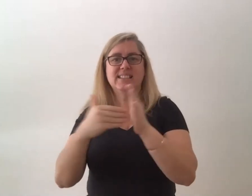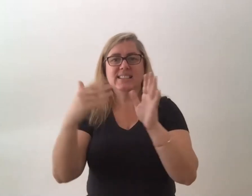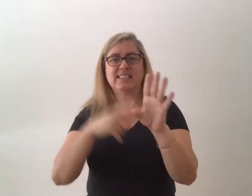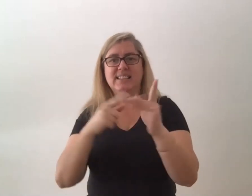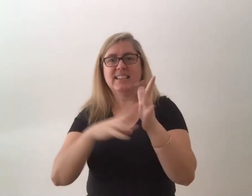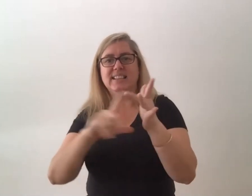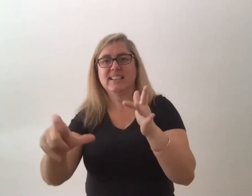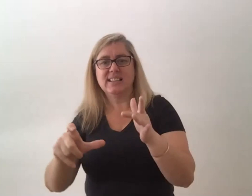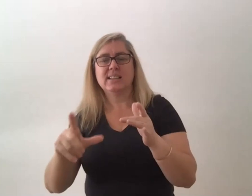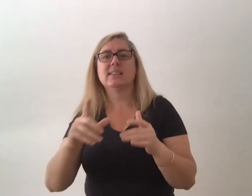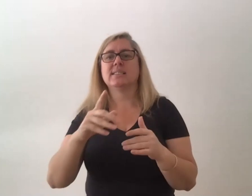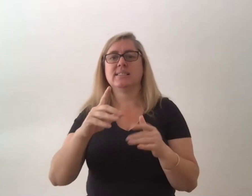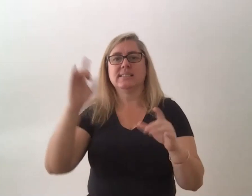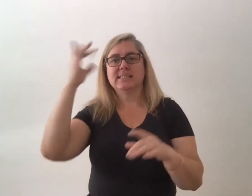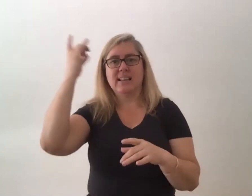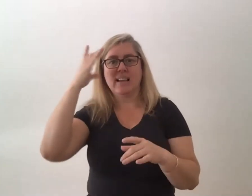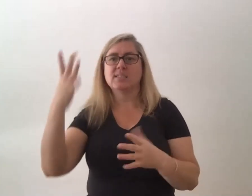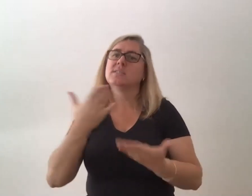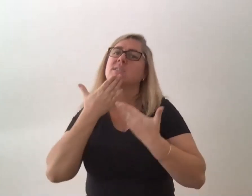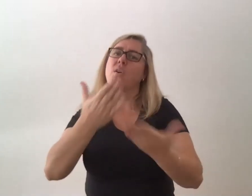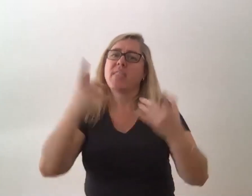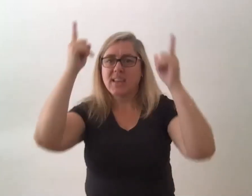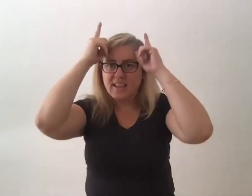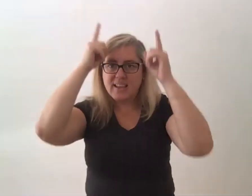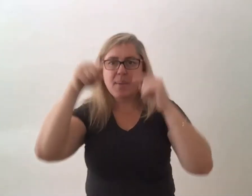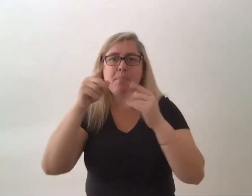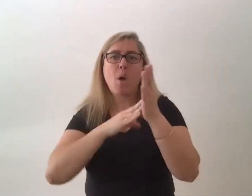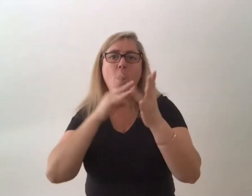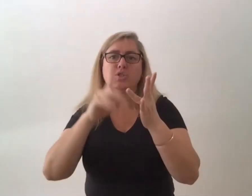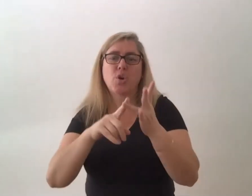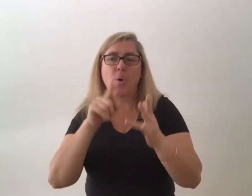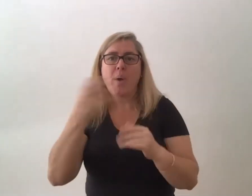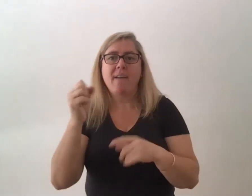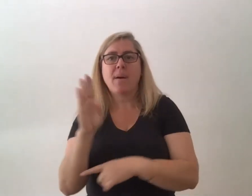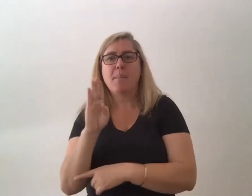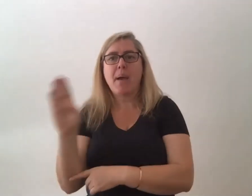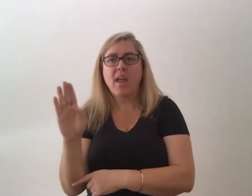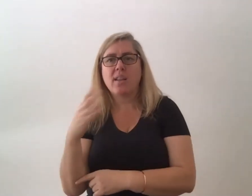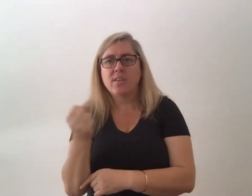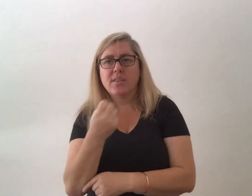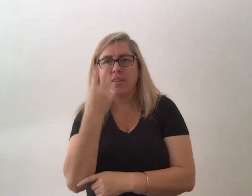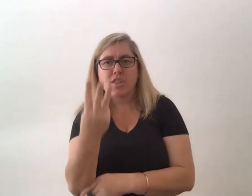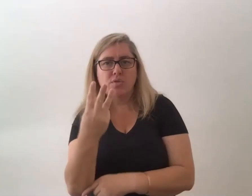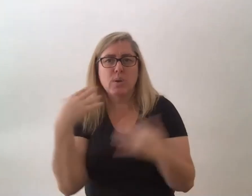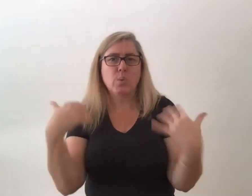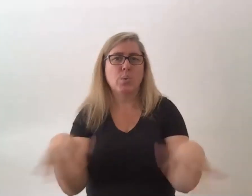thank you caroline you're a great um last year at mojo we had a panel of three very distinguished filmmakers